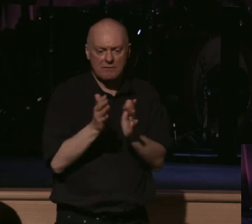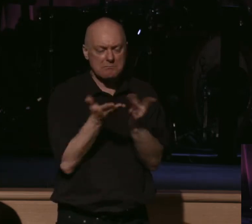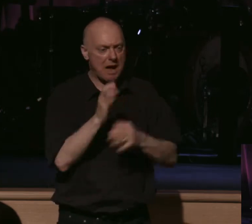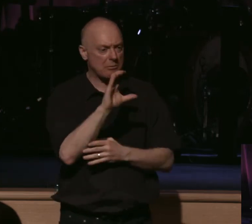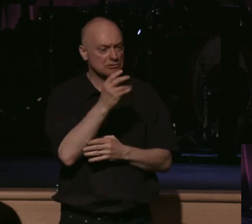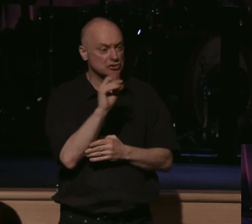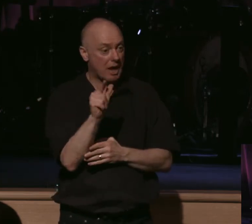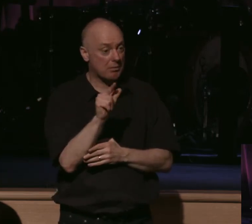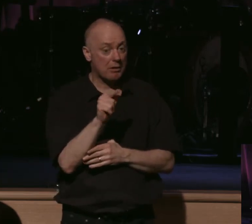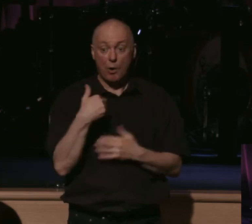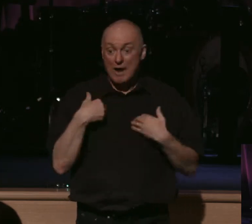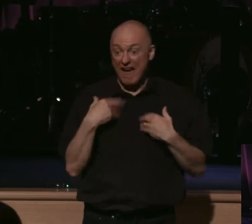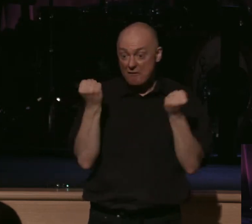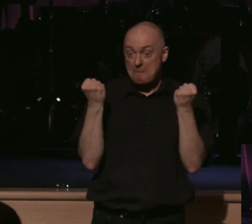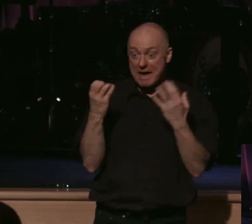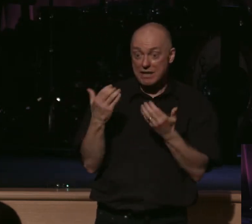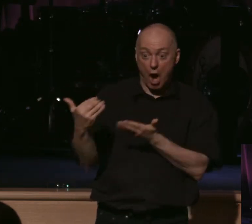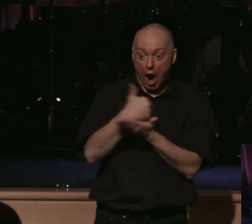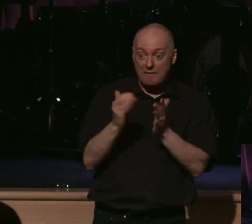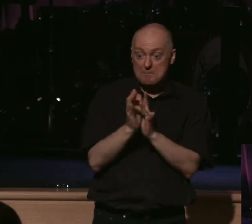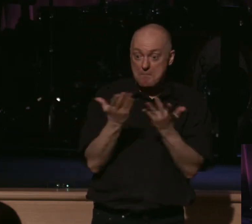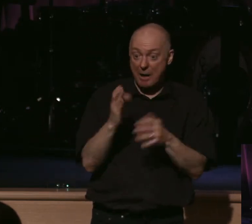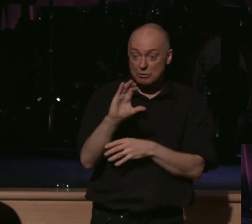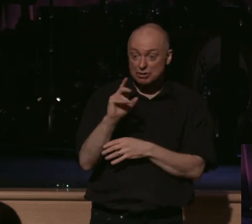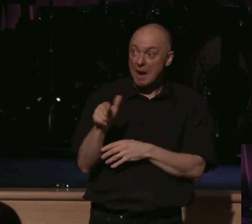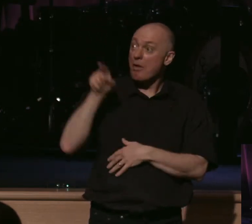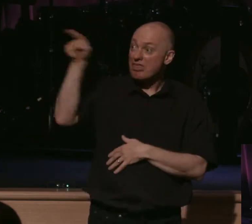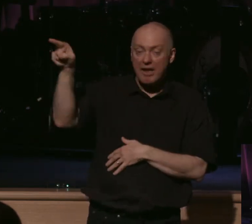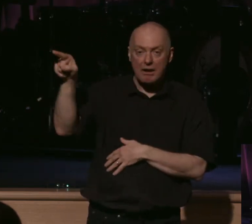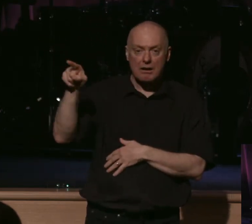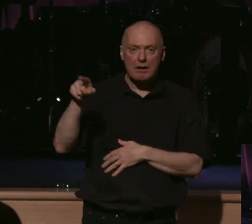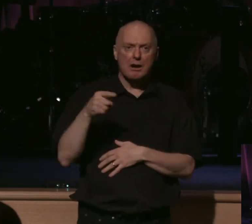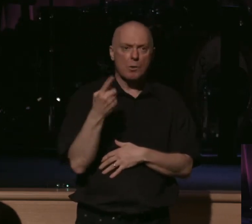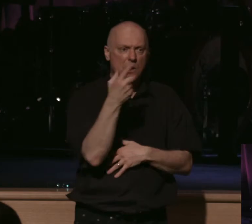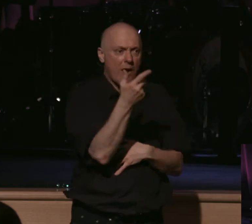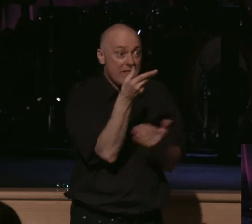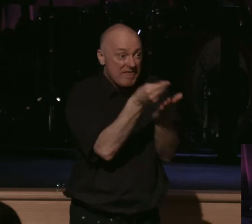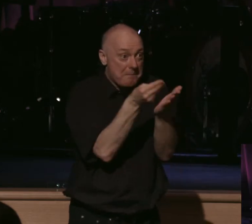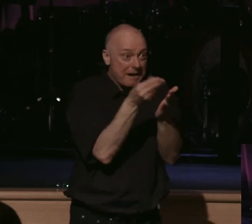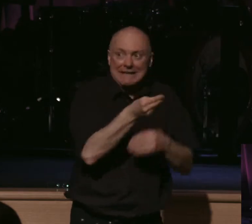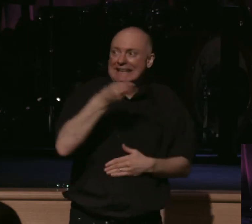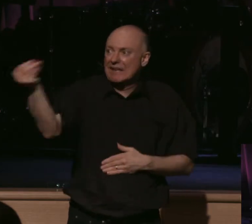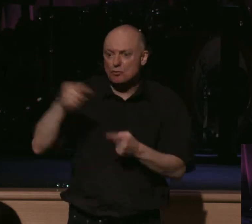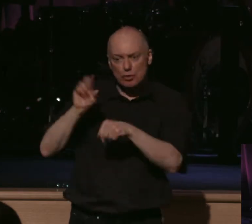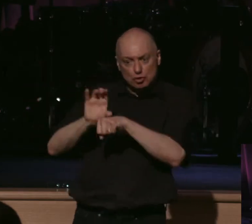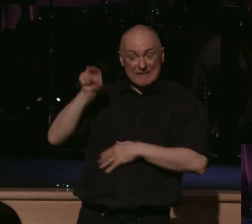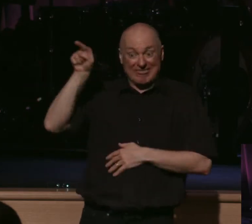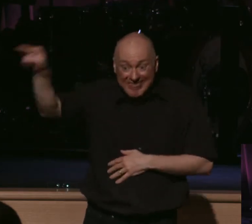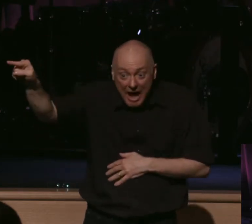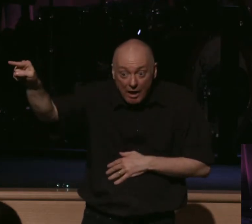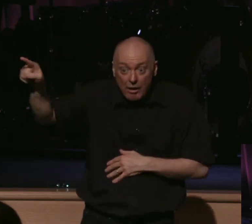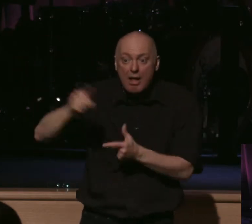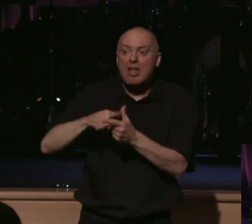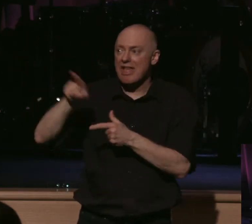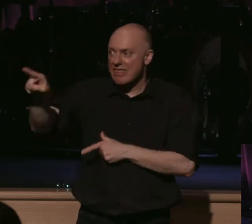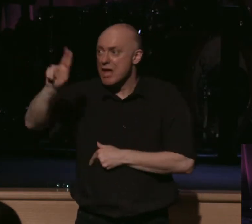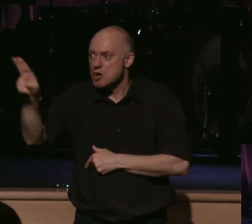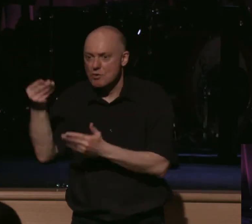that are in Nepal. And we're just trying to find out the best way to do that to make sure the money gets to where it's intended. It's one of the great challenges with missions in certain places like